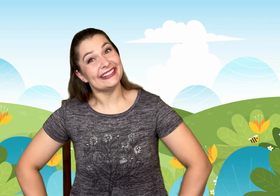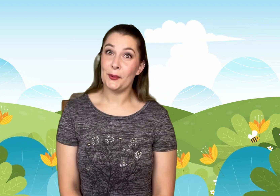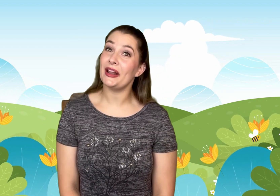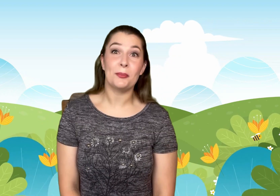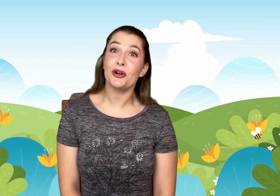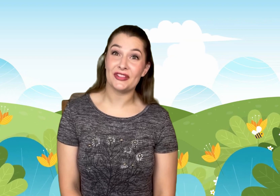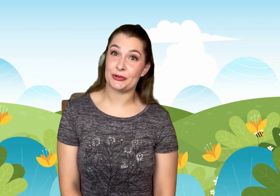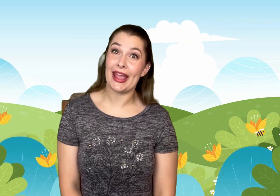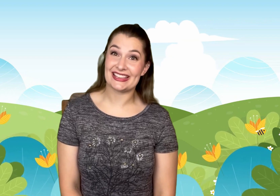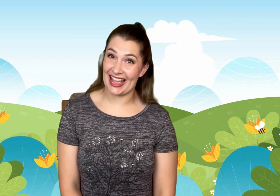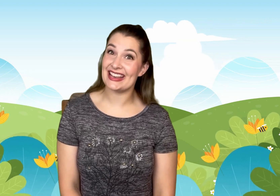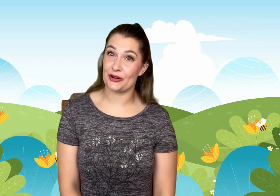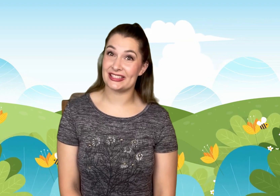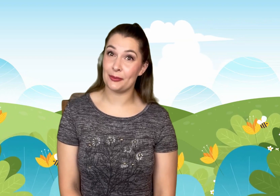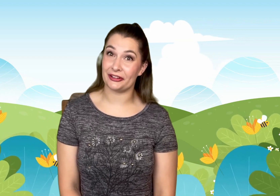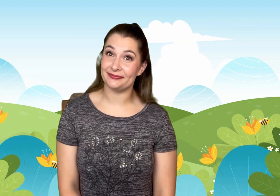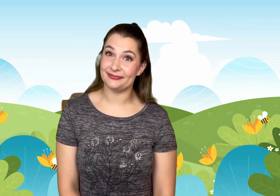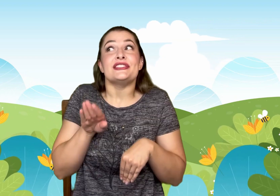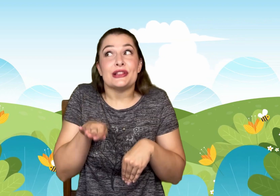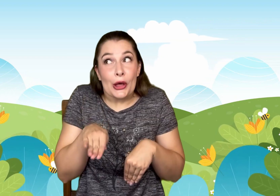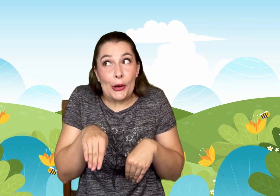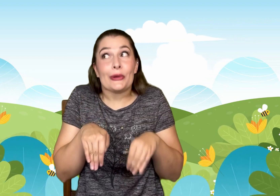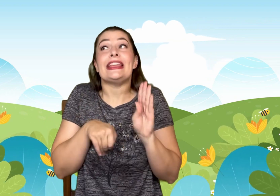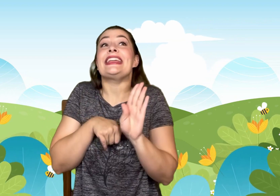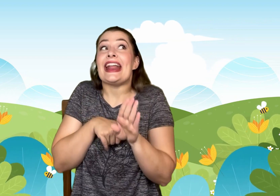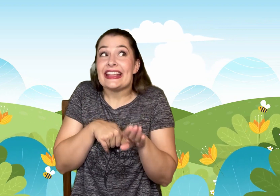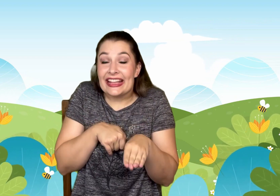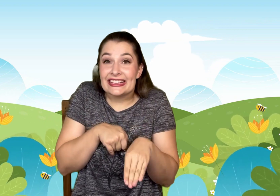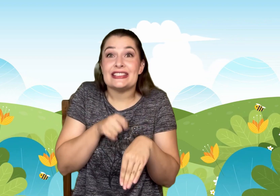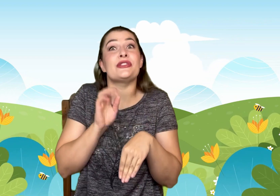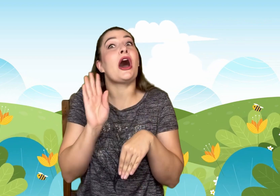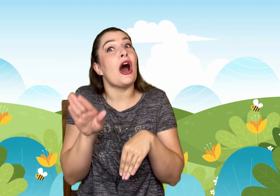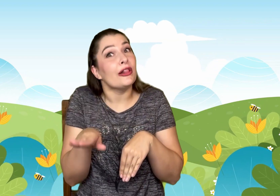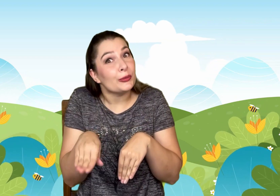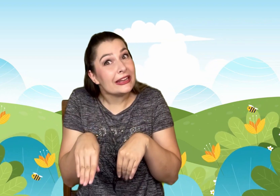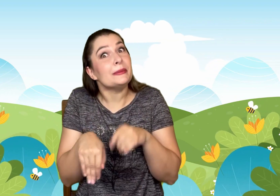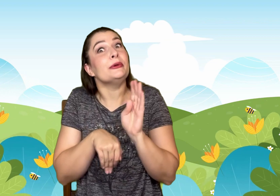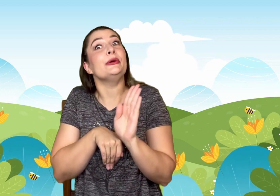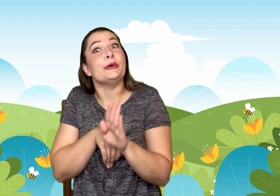What a perfect way to end our summer! Slowly getting into the Halloween mood!